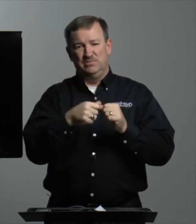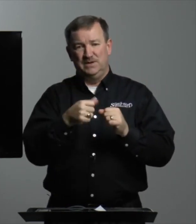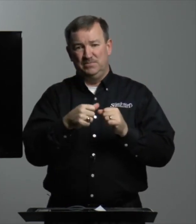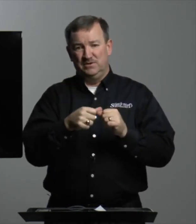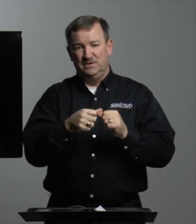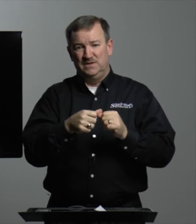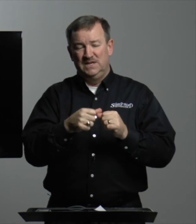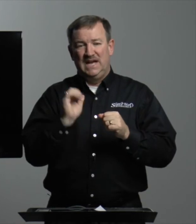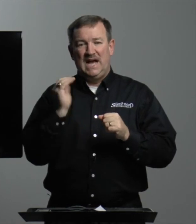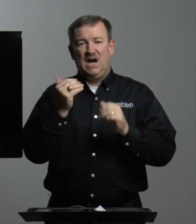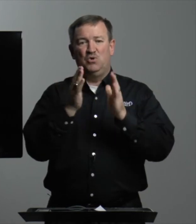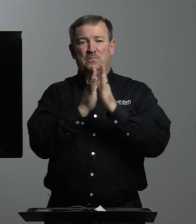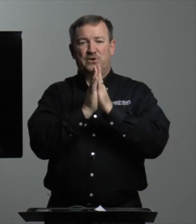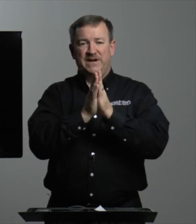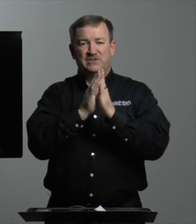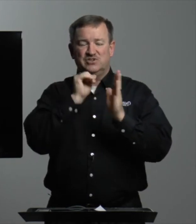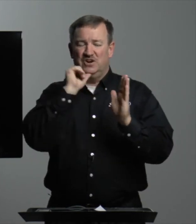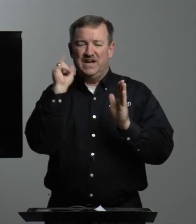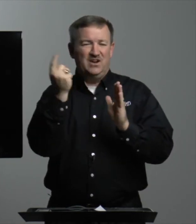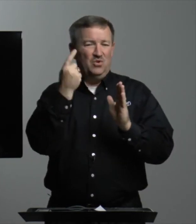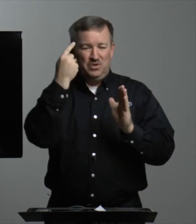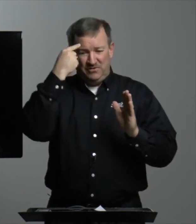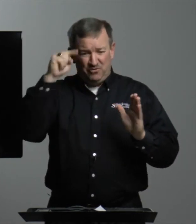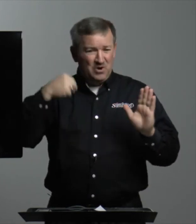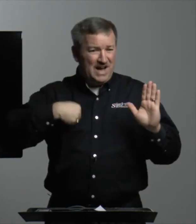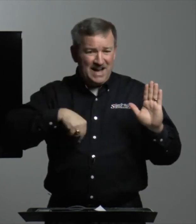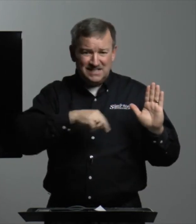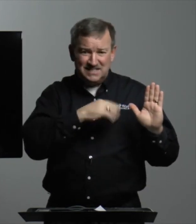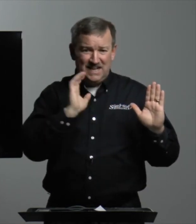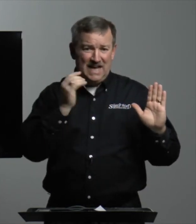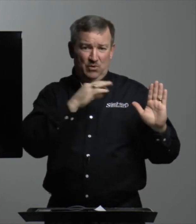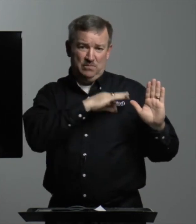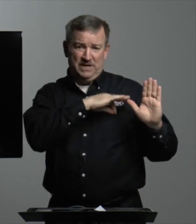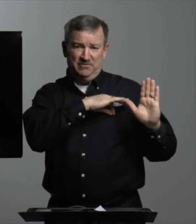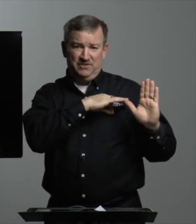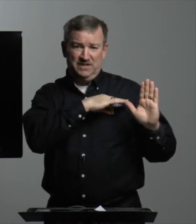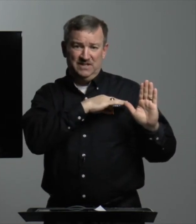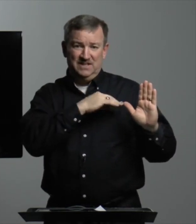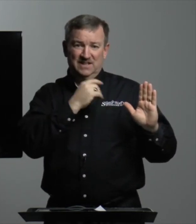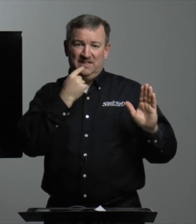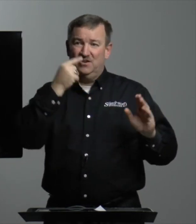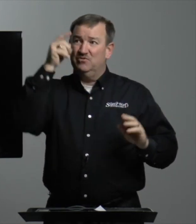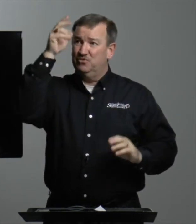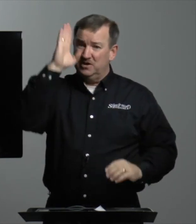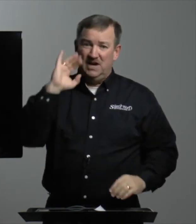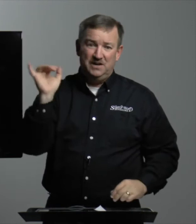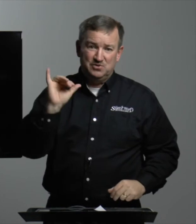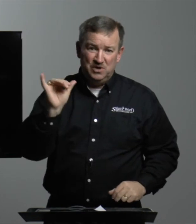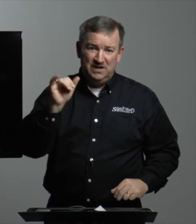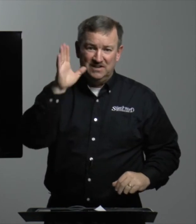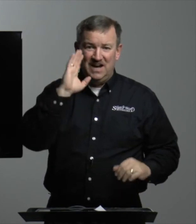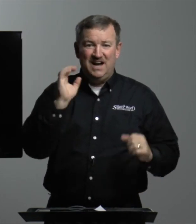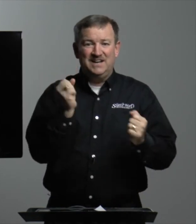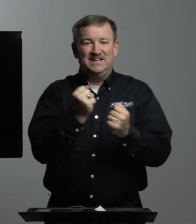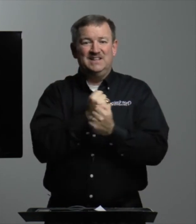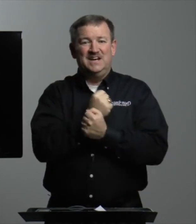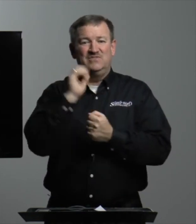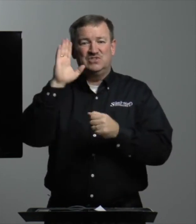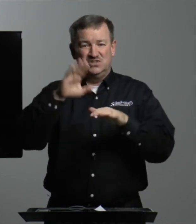remember, our prayers are not only for us and our benefit. They are for God as well. God loves